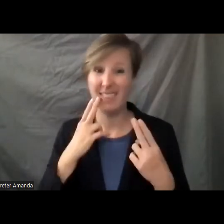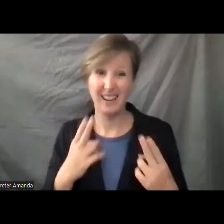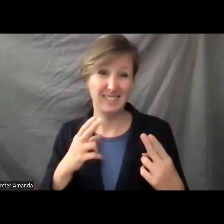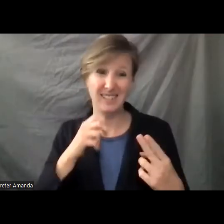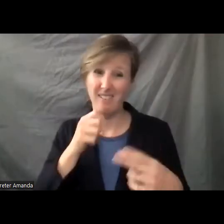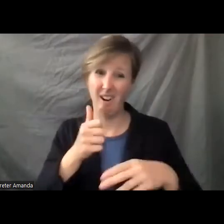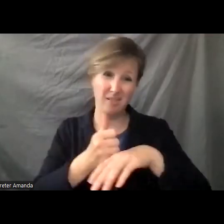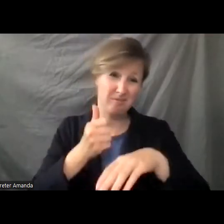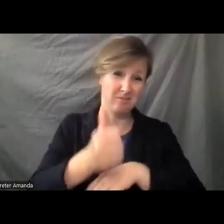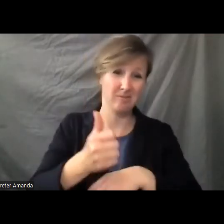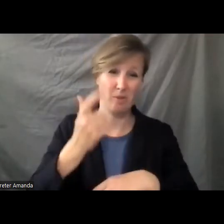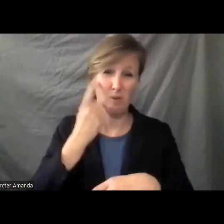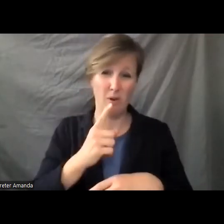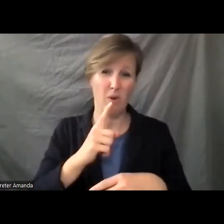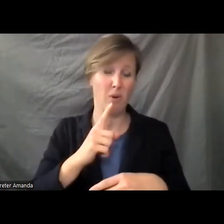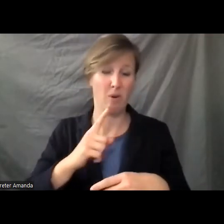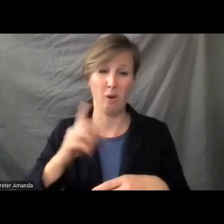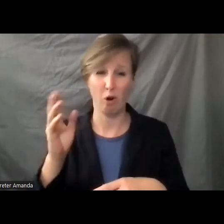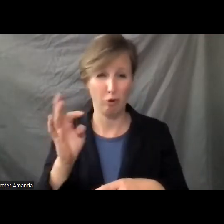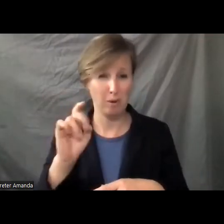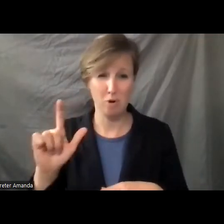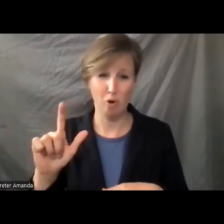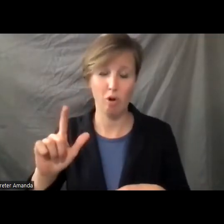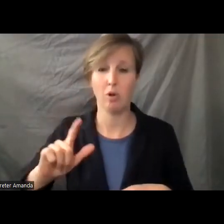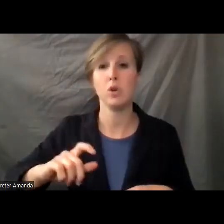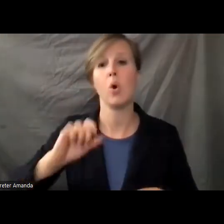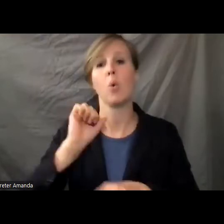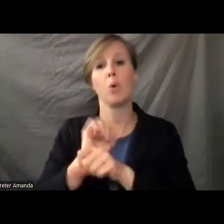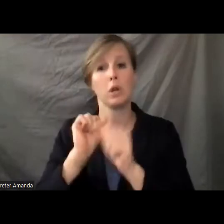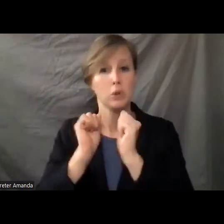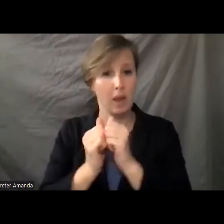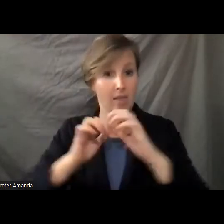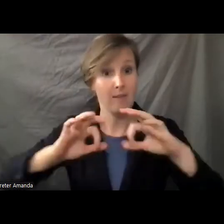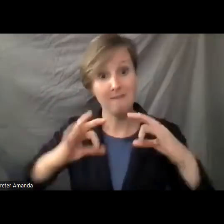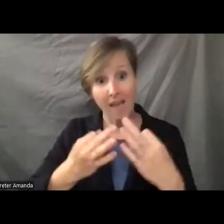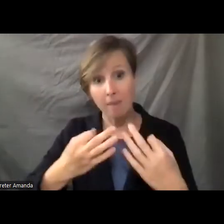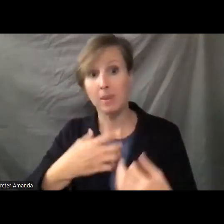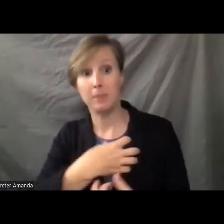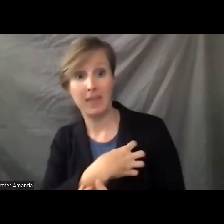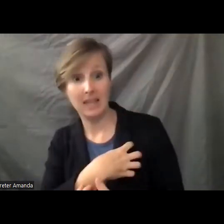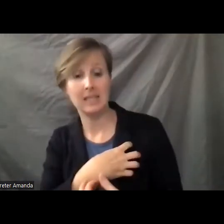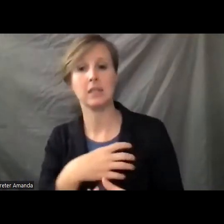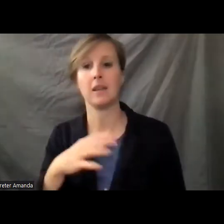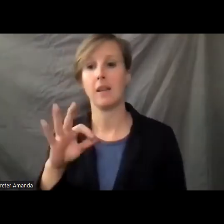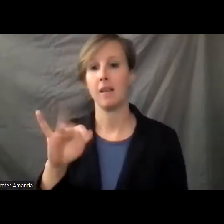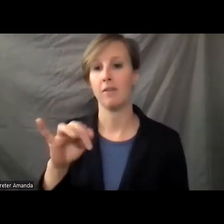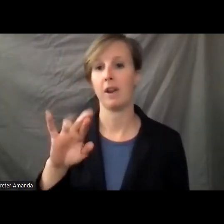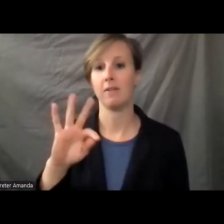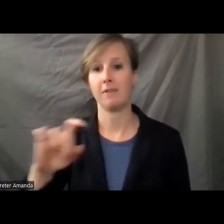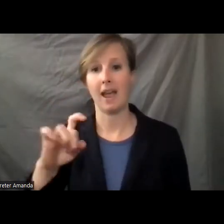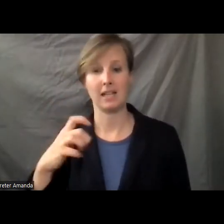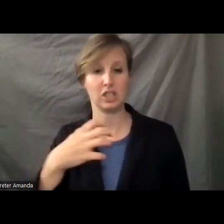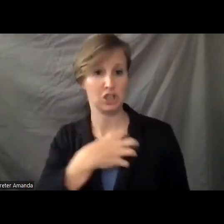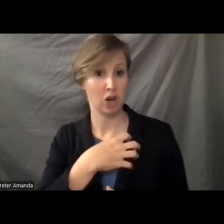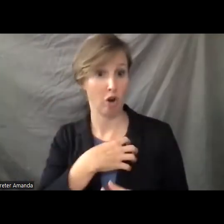as criminals. So working hand in hand with families and law enforcement officers, uh, Fairfax Sheriff's Office, um,